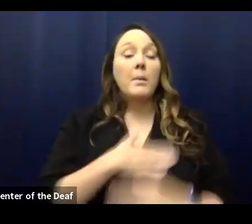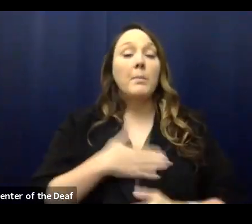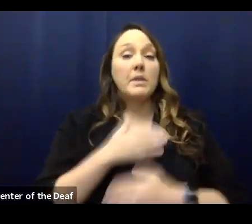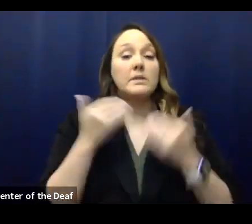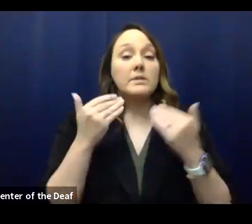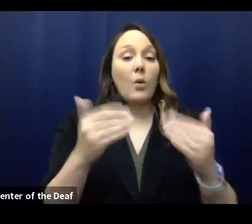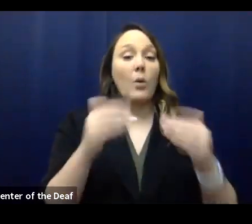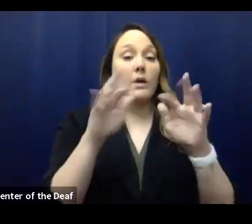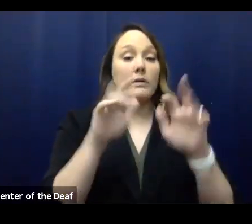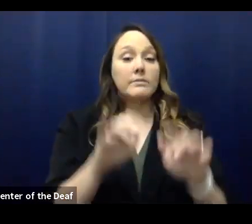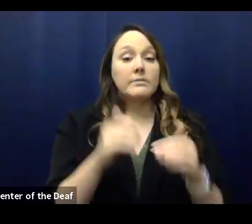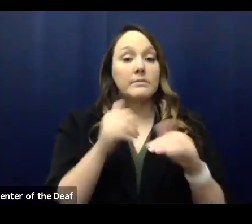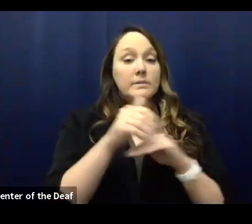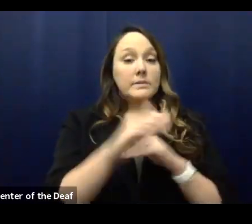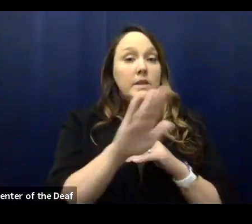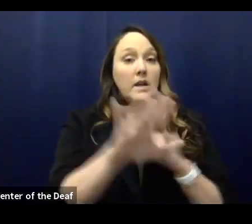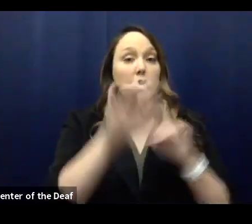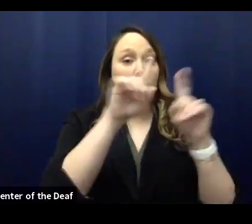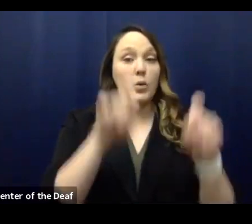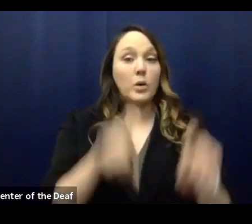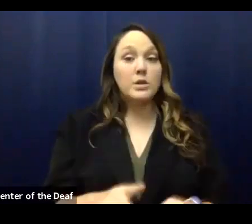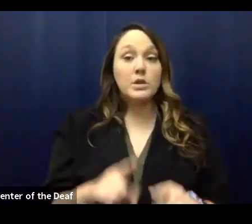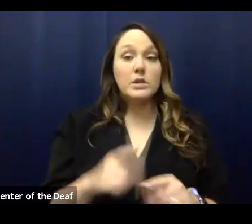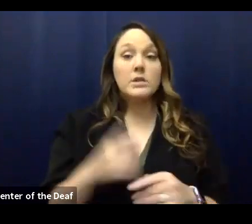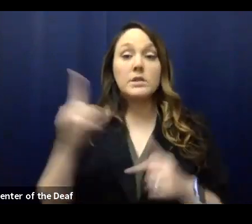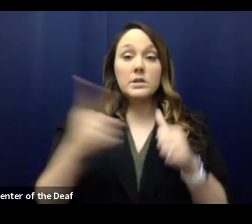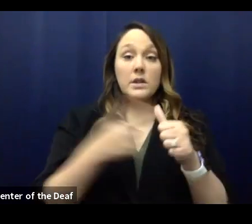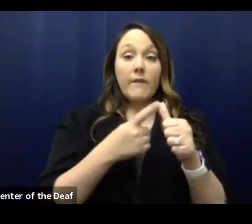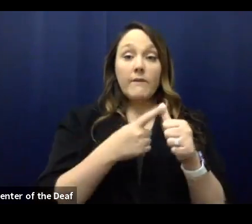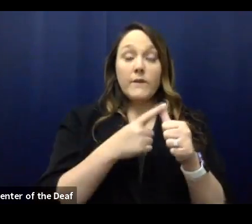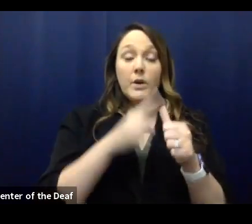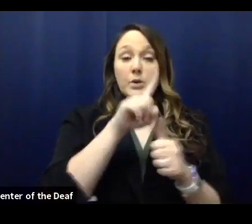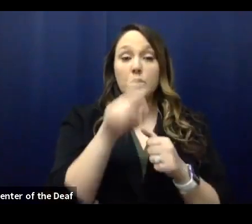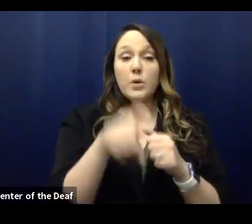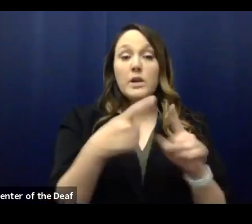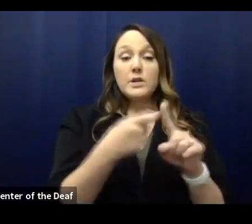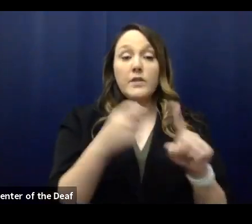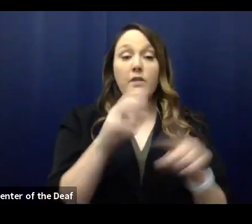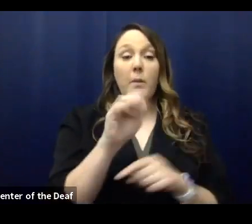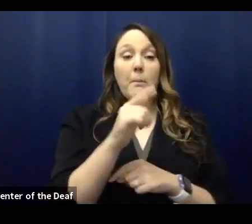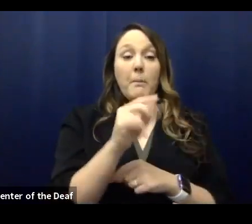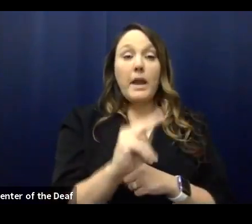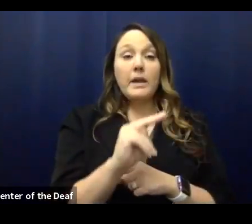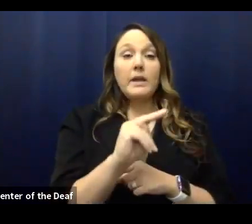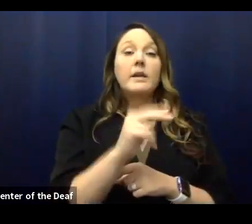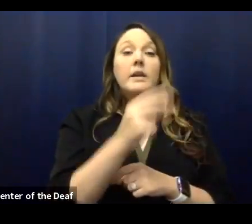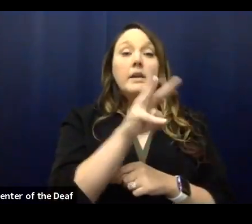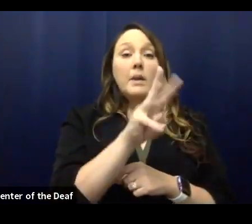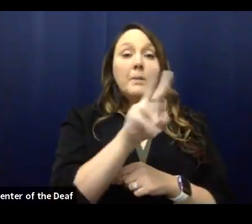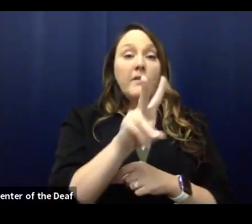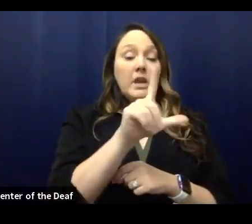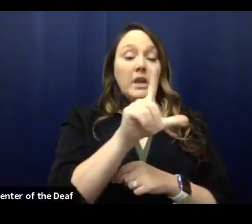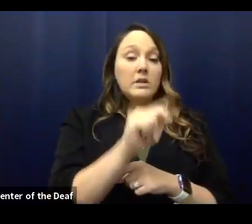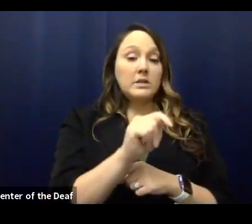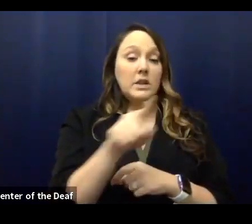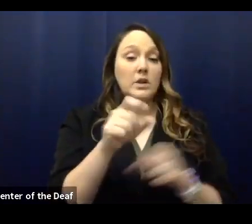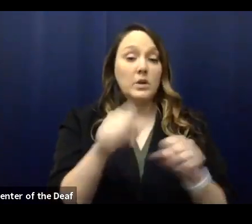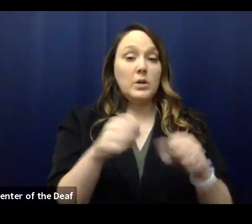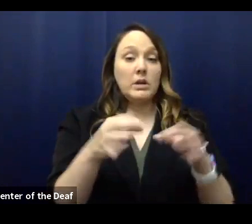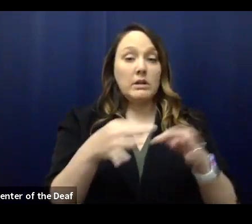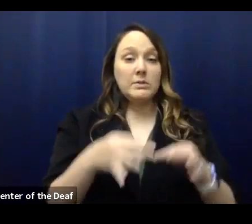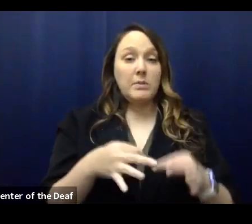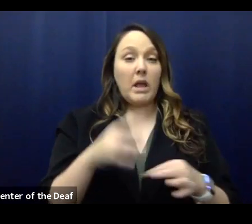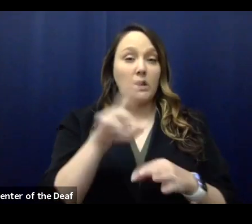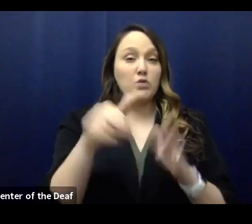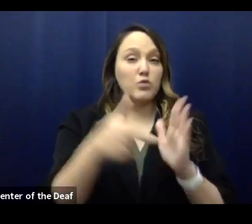your questions in. First question we have is from Megan with WVLT. Can you explain the role contact tracers